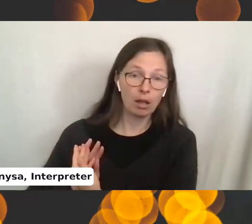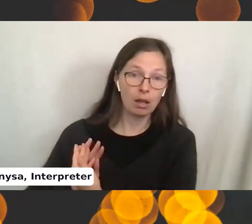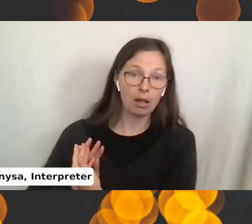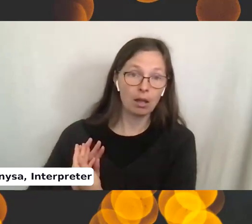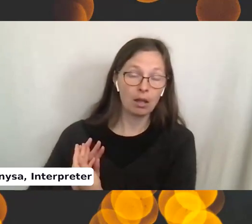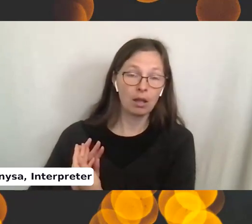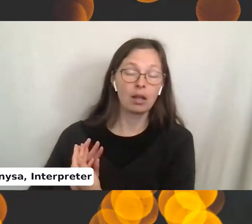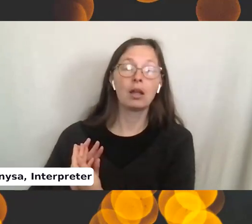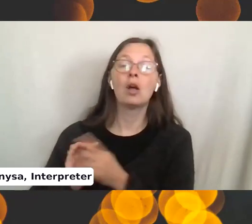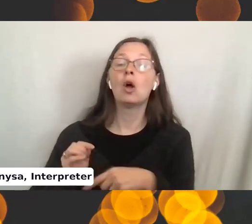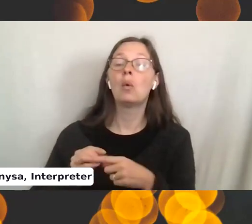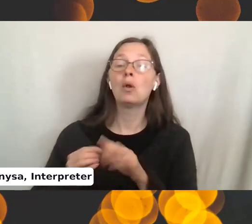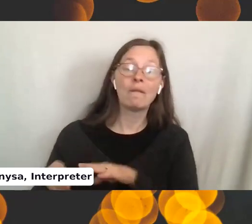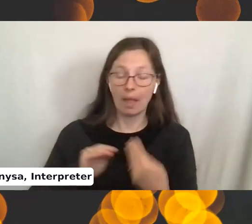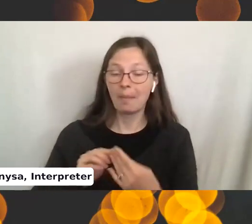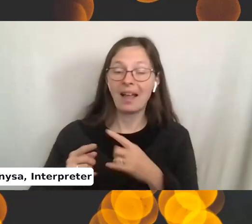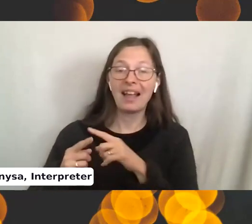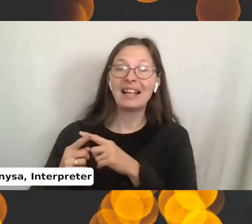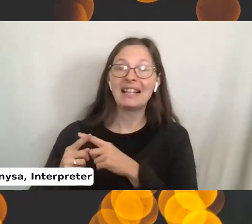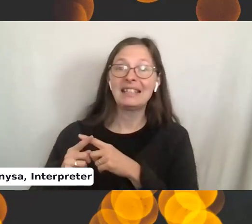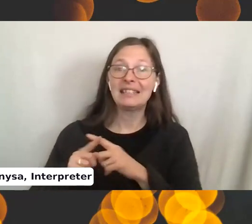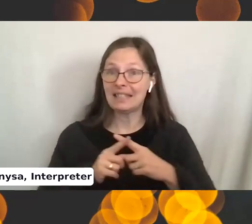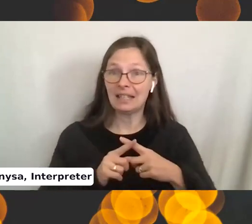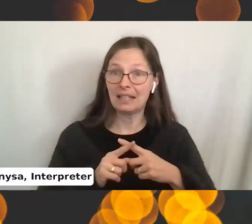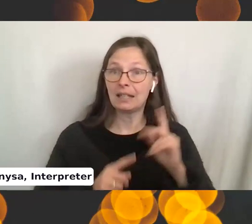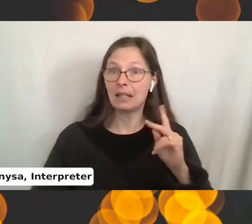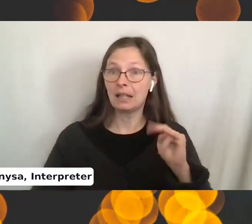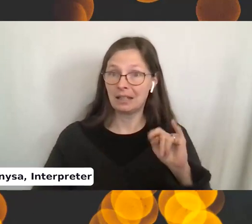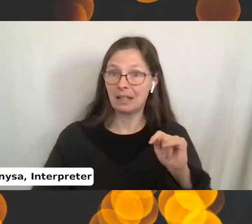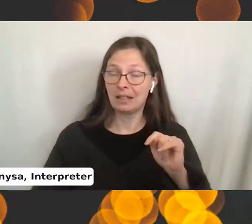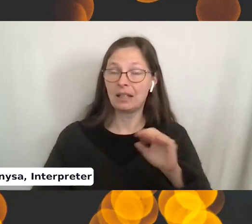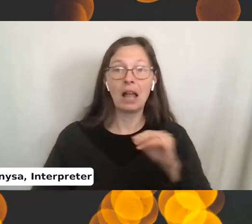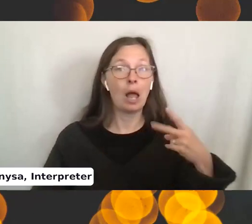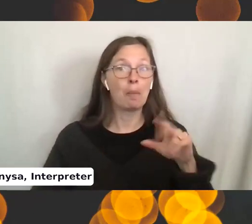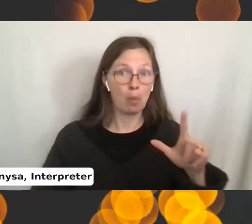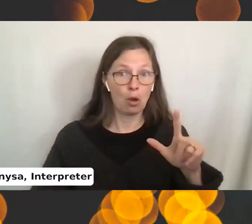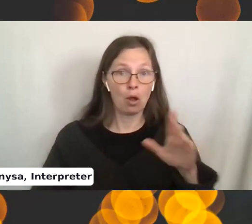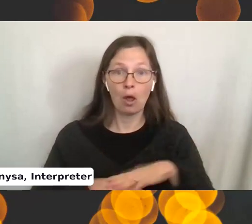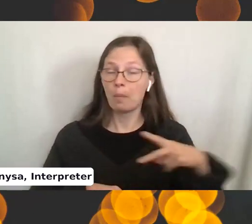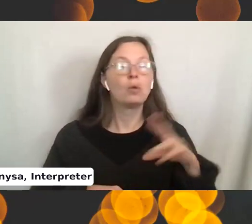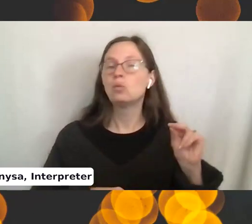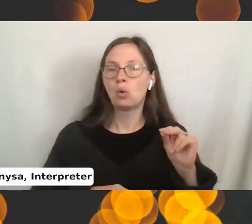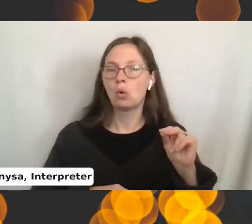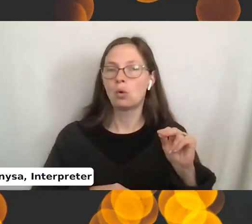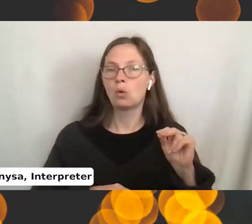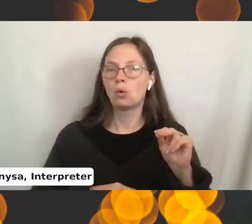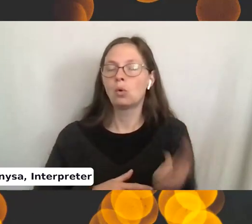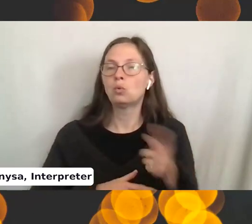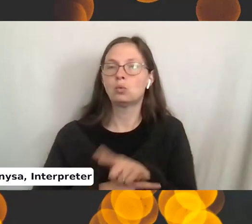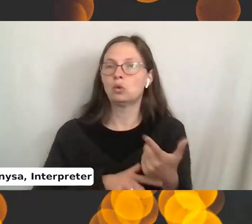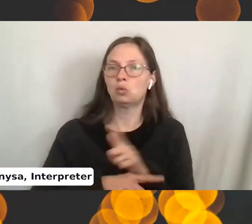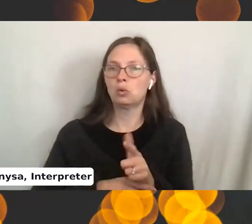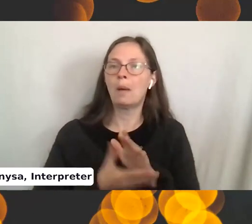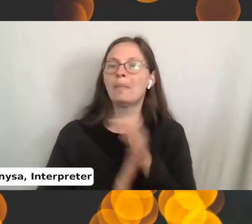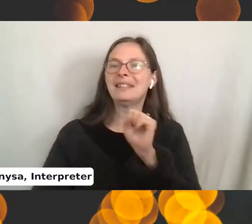and purling the purls, you switch it so that it alternates. And it becomes something called seed stitch. And it doesn't